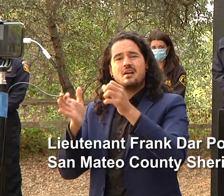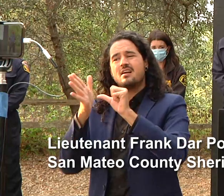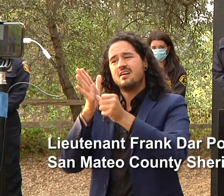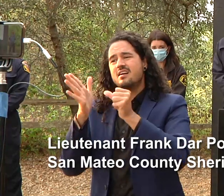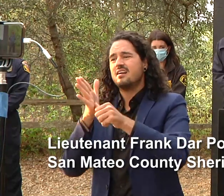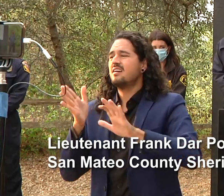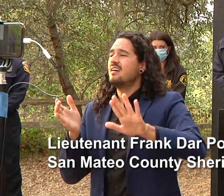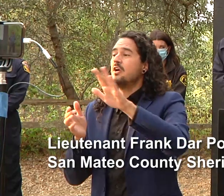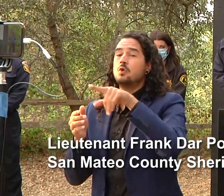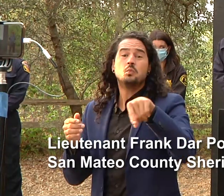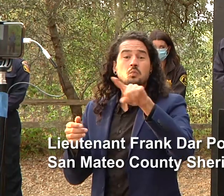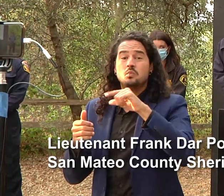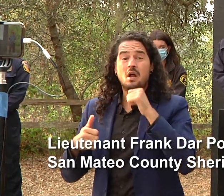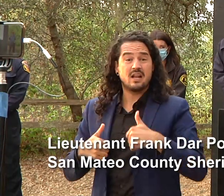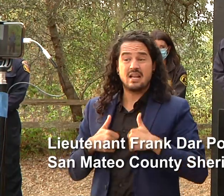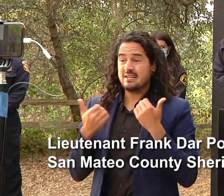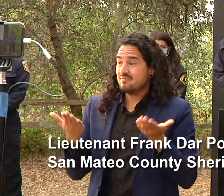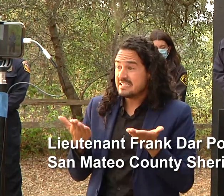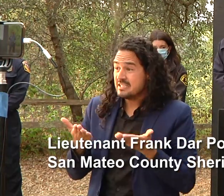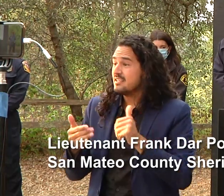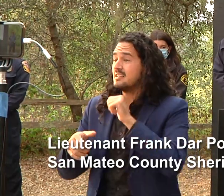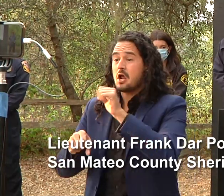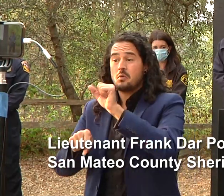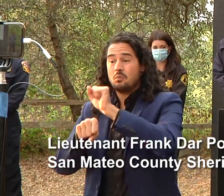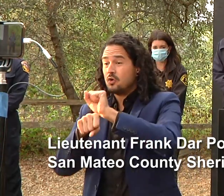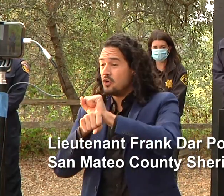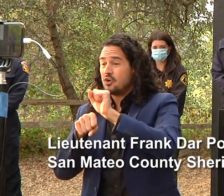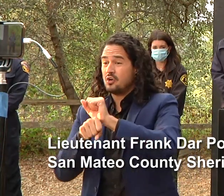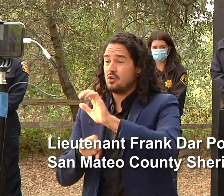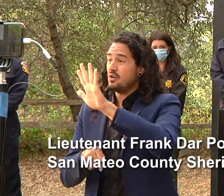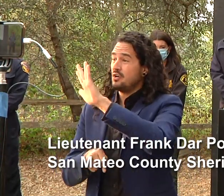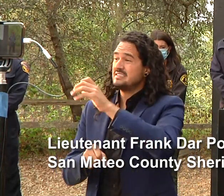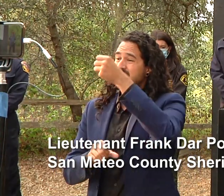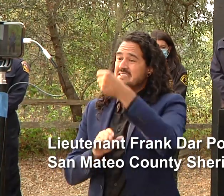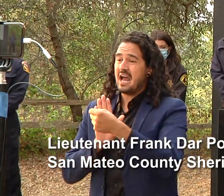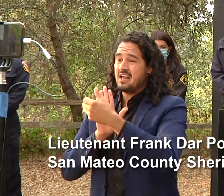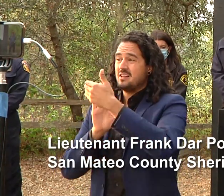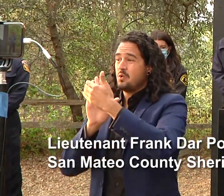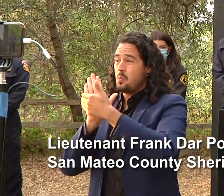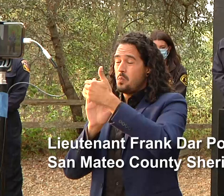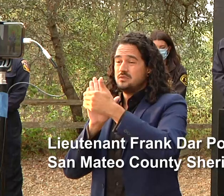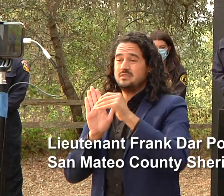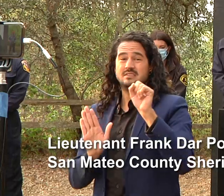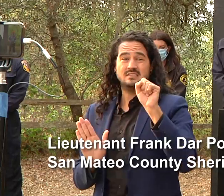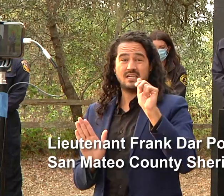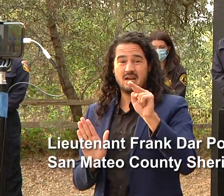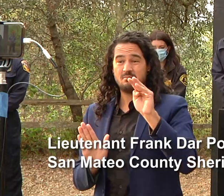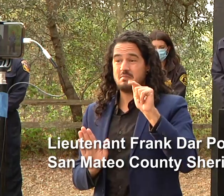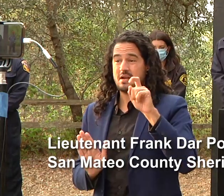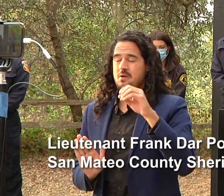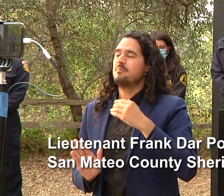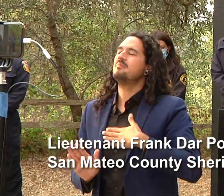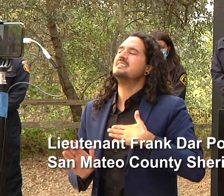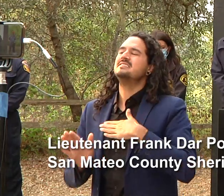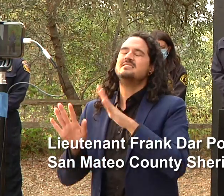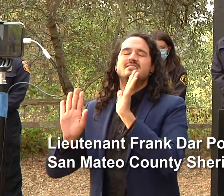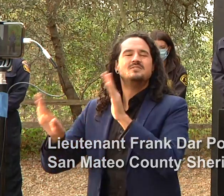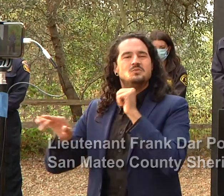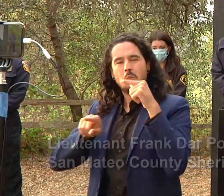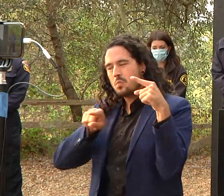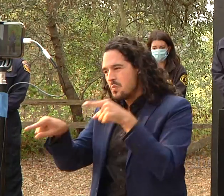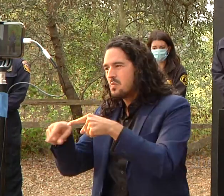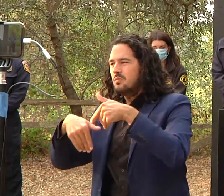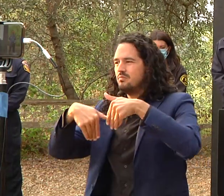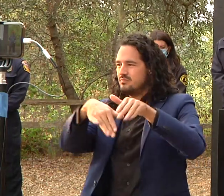work work on the south coast of san mateo county to please avoid the area we're trying to keep the roads clear for